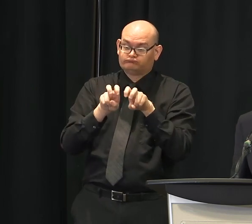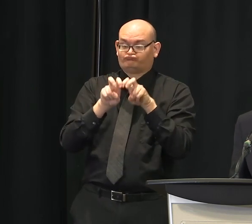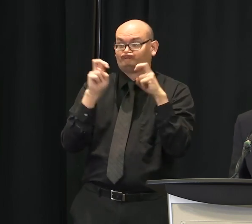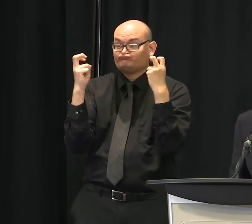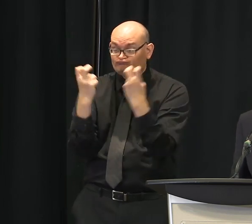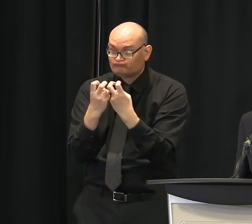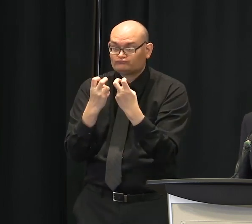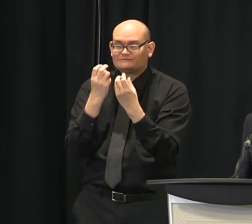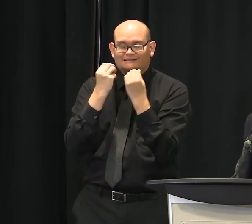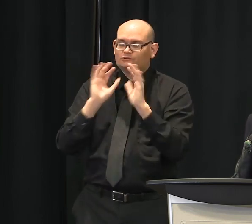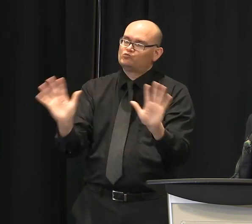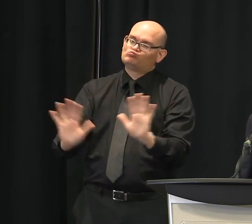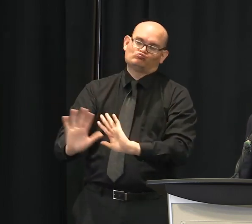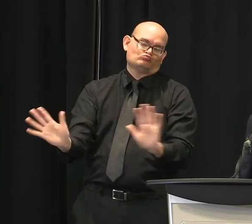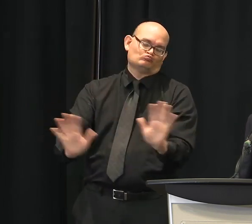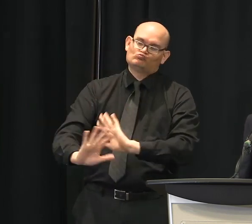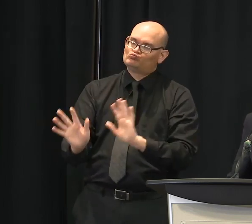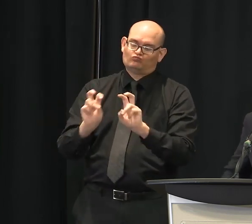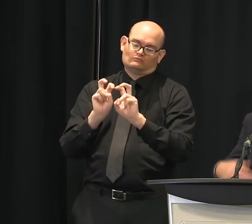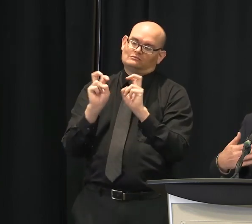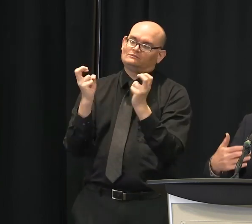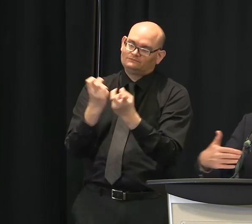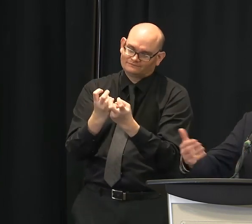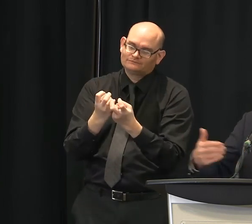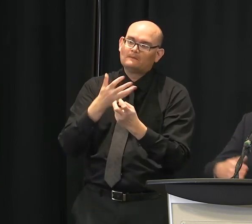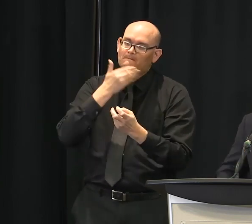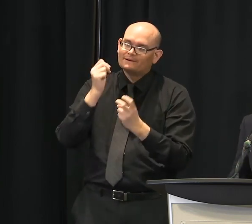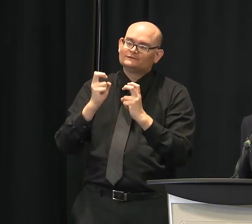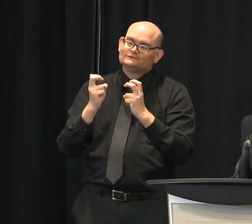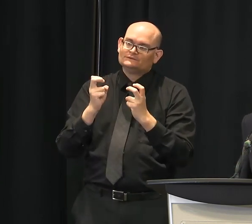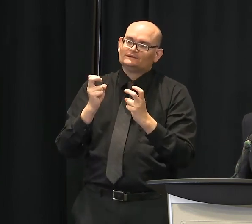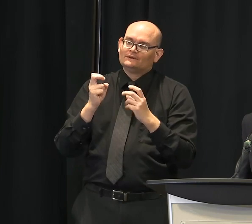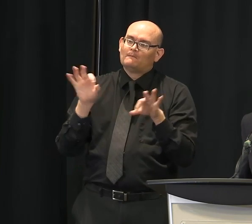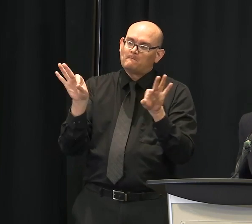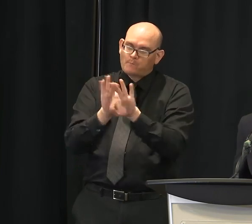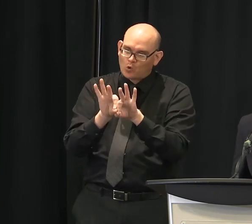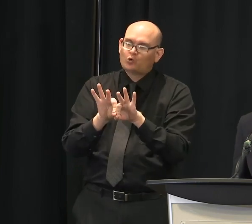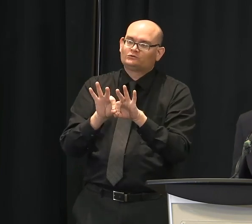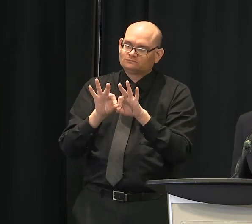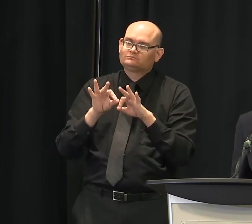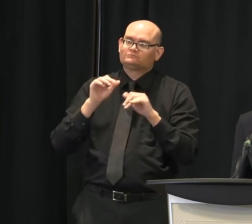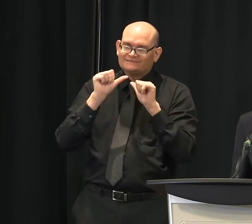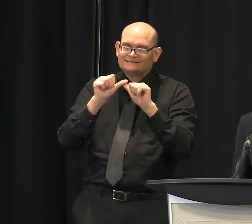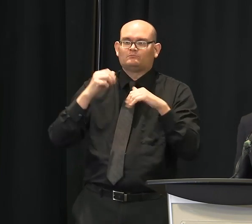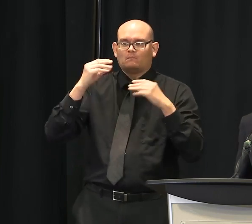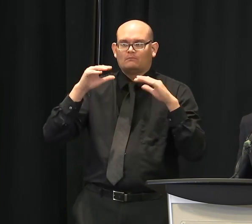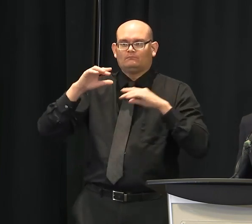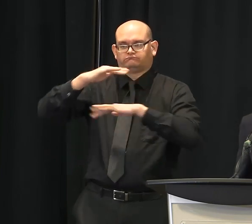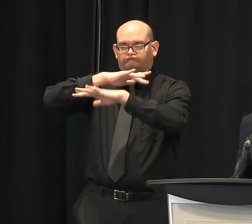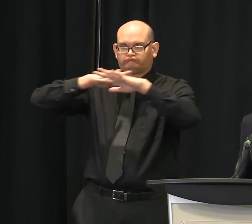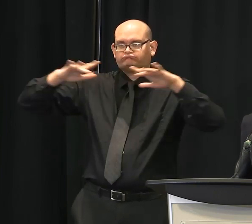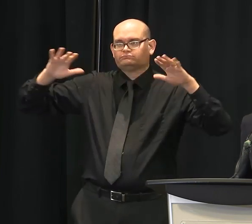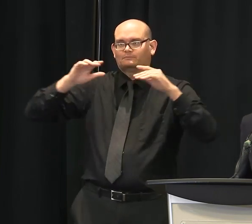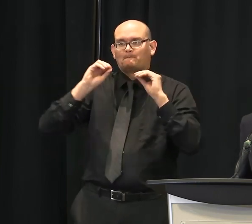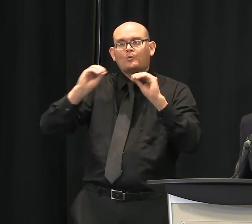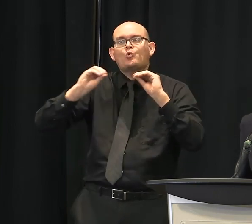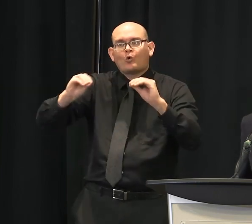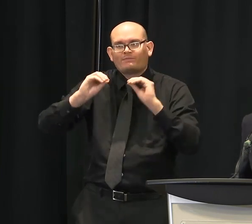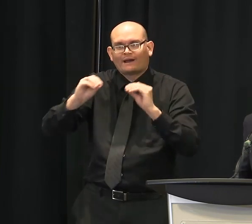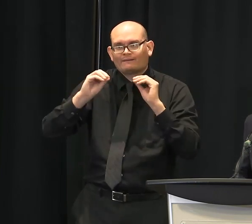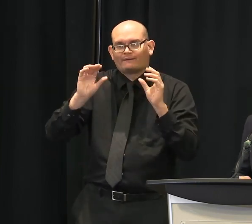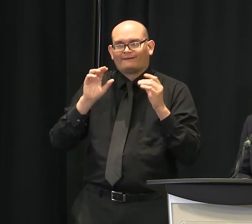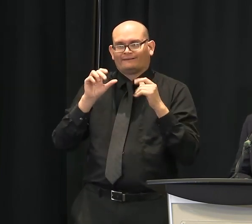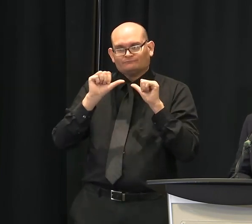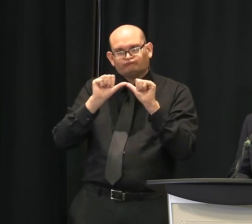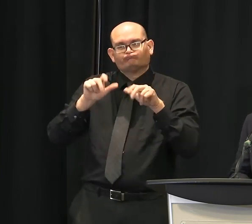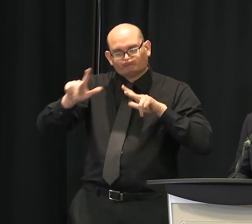There could be some of that, I suppose, that they're spread out, but we'd like people to continue to move on. I think we're still having discussion from what I'm seeing in my notes here from